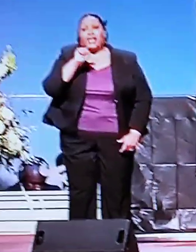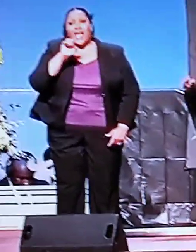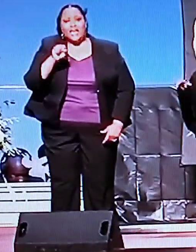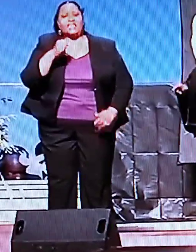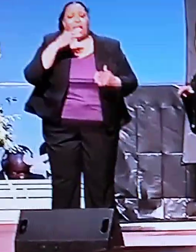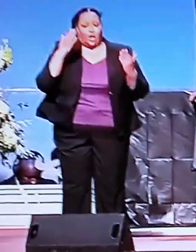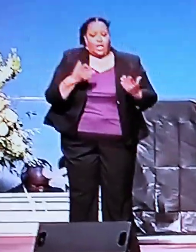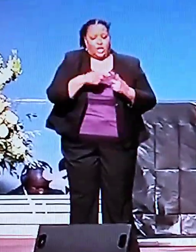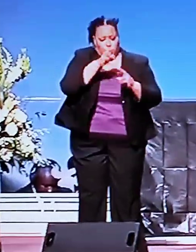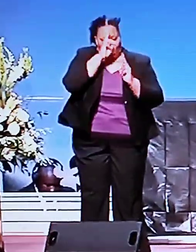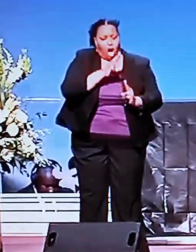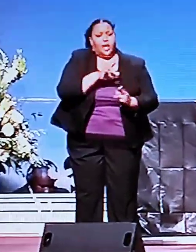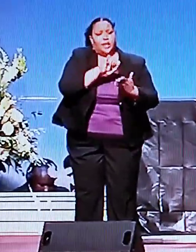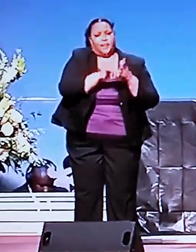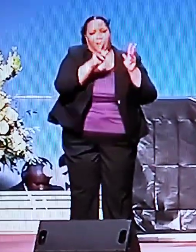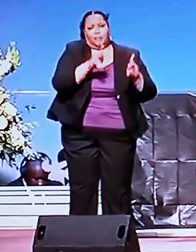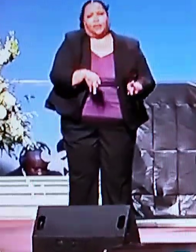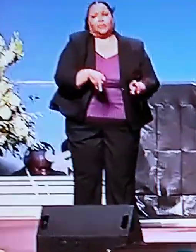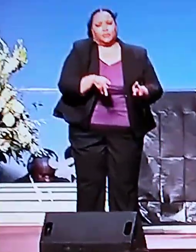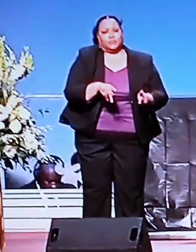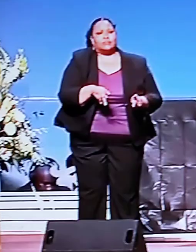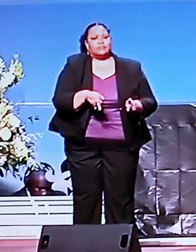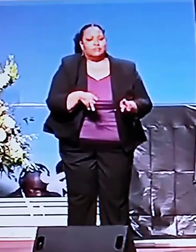here to honor that leadership.